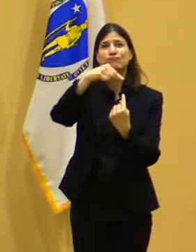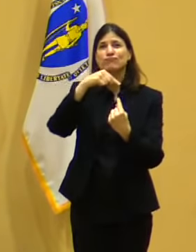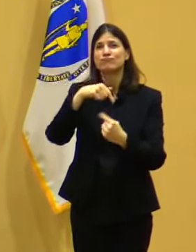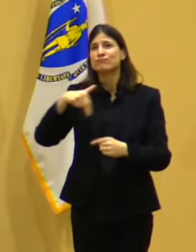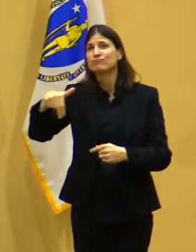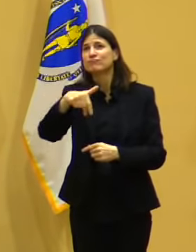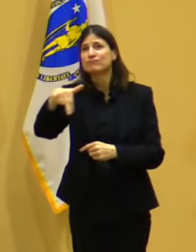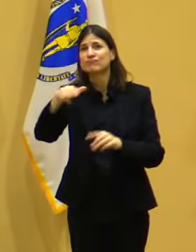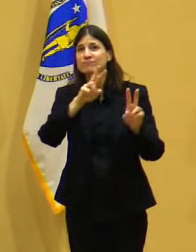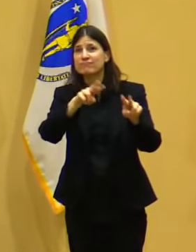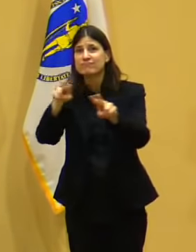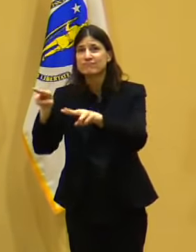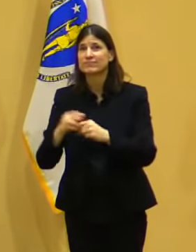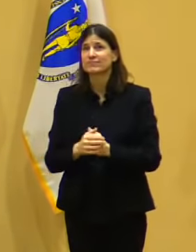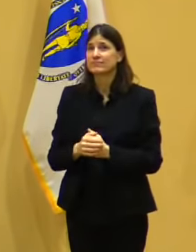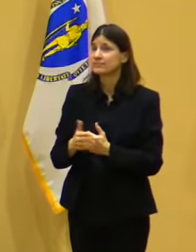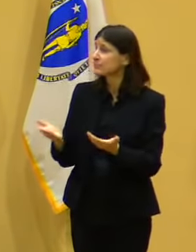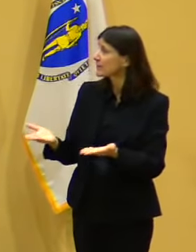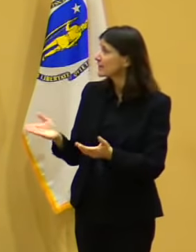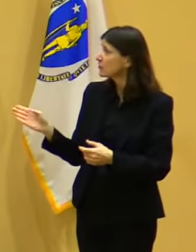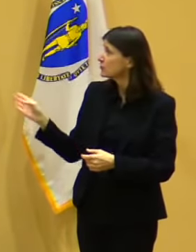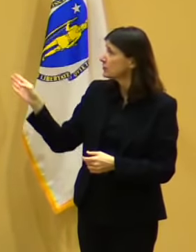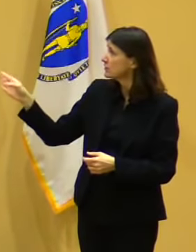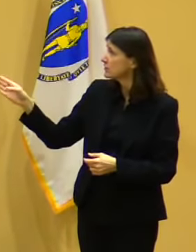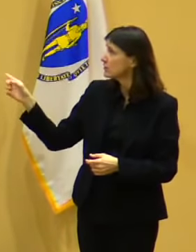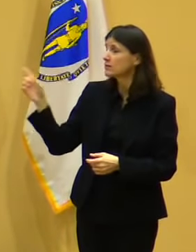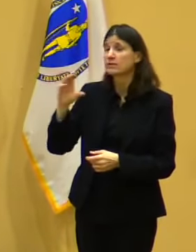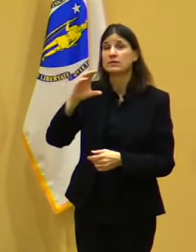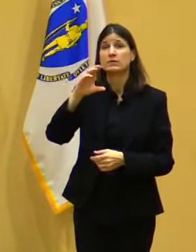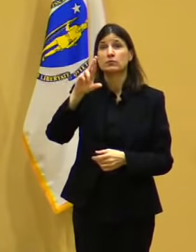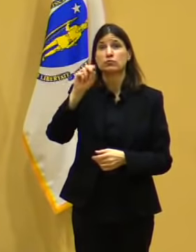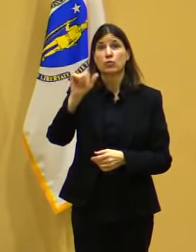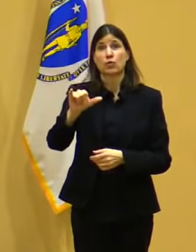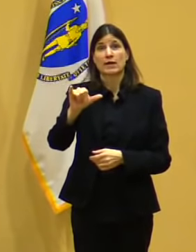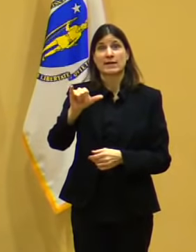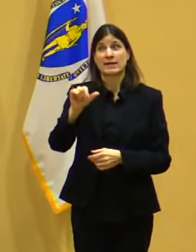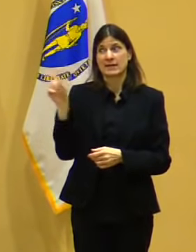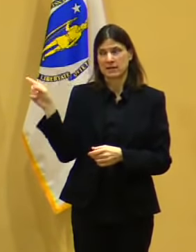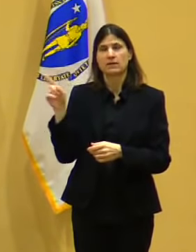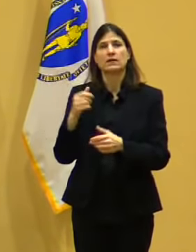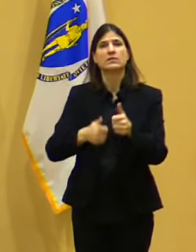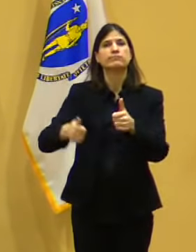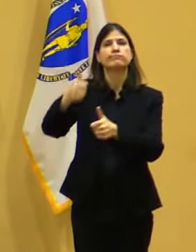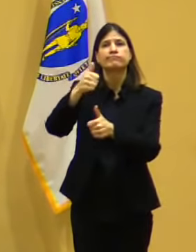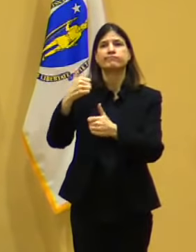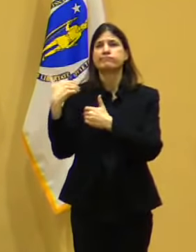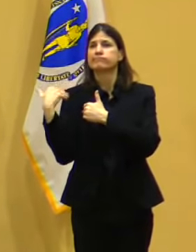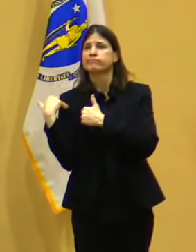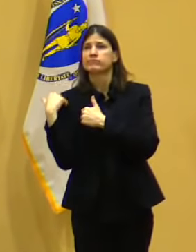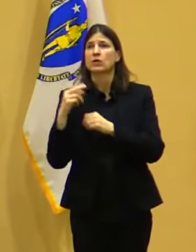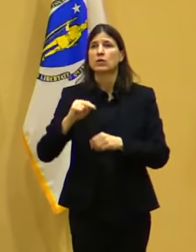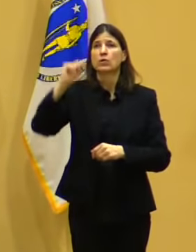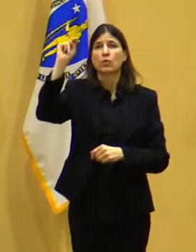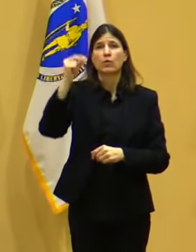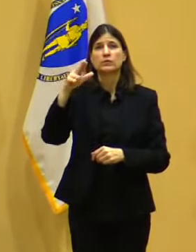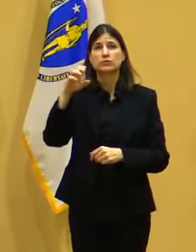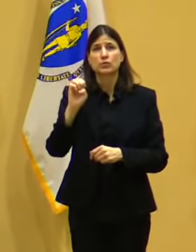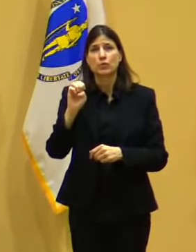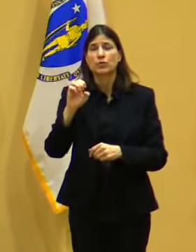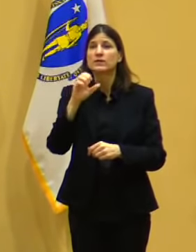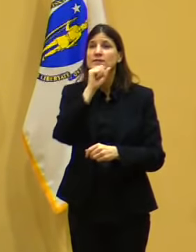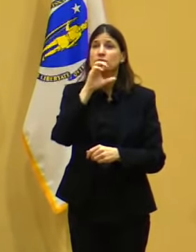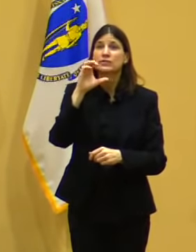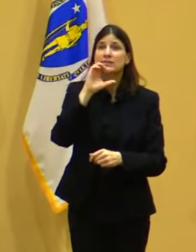Services in the Merrimack Valley. Thanks for being with us today. And today we're going to talk a little bit about the continued expansion of our vaccine